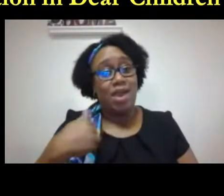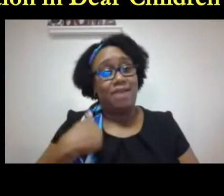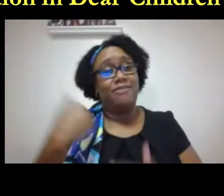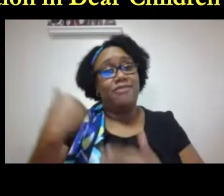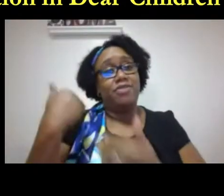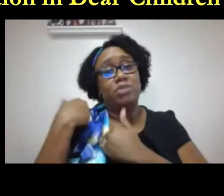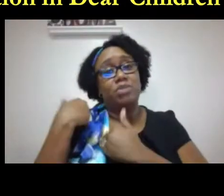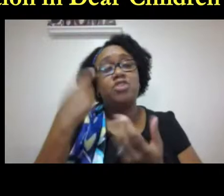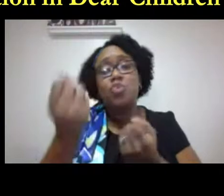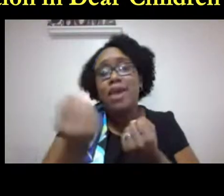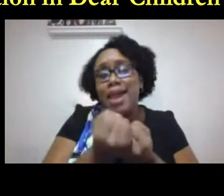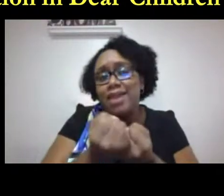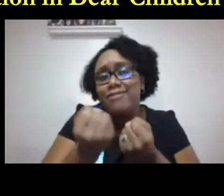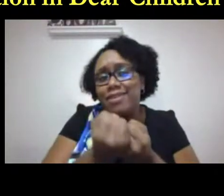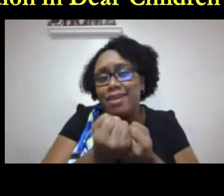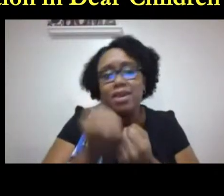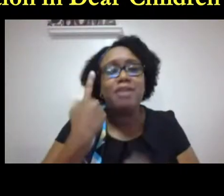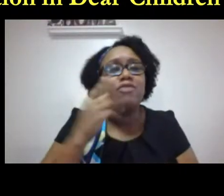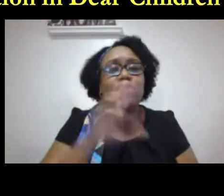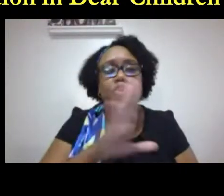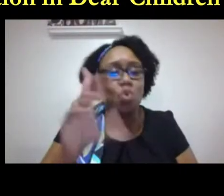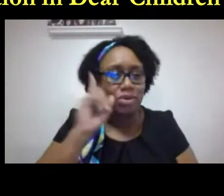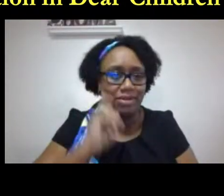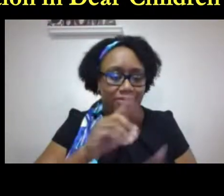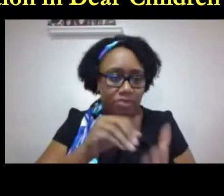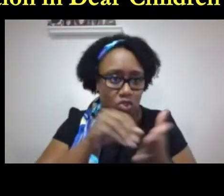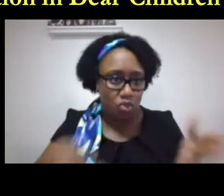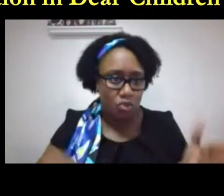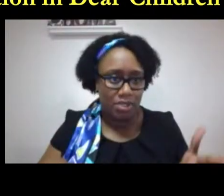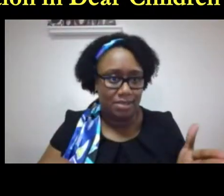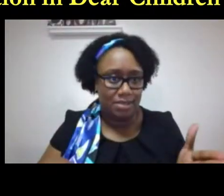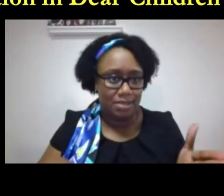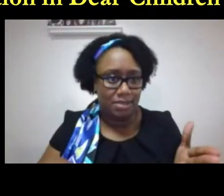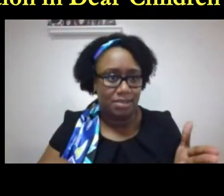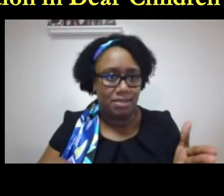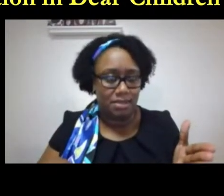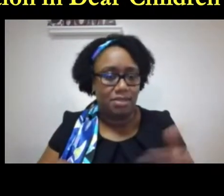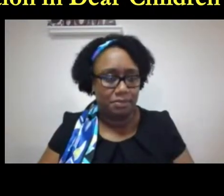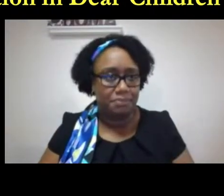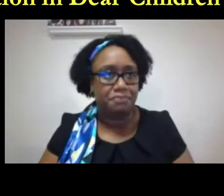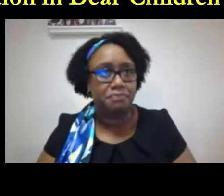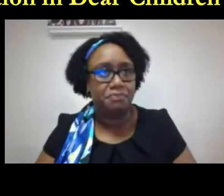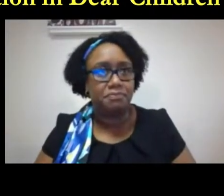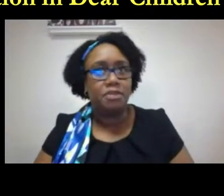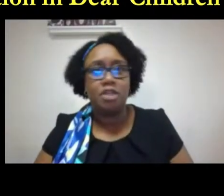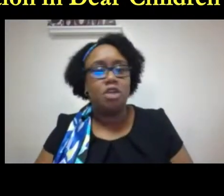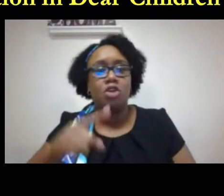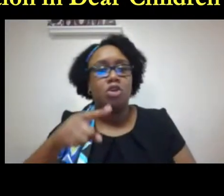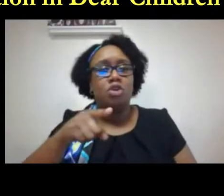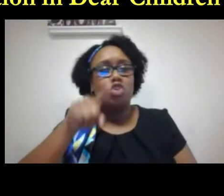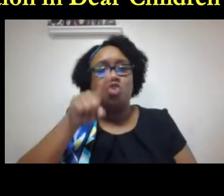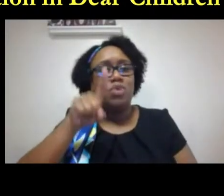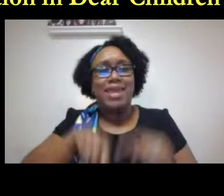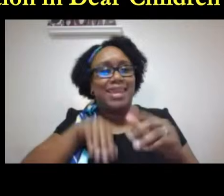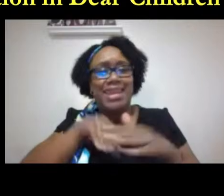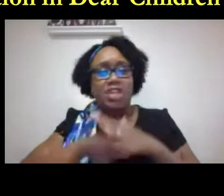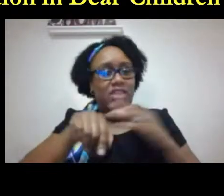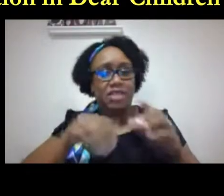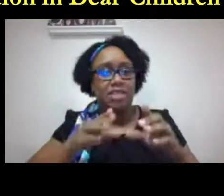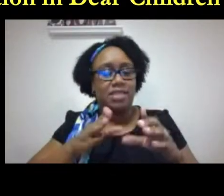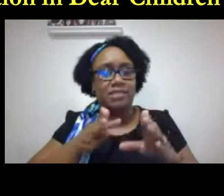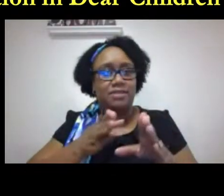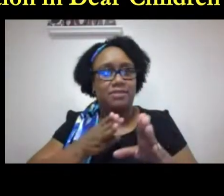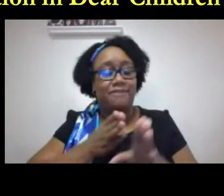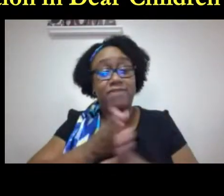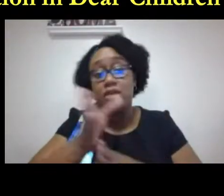deaf student and you also have the responsibility to advocate for your deaf